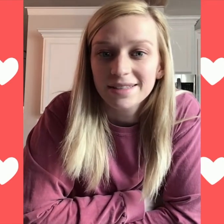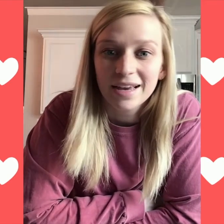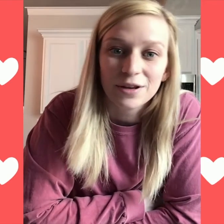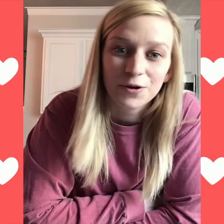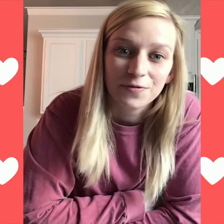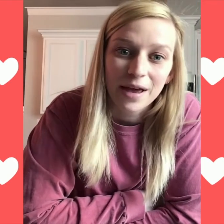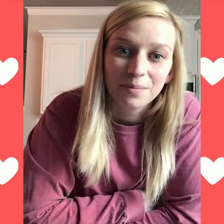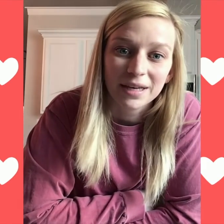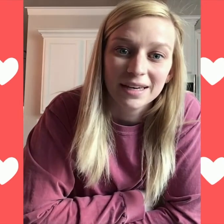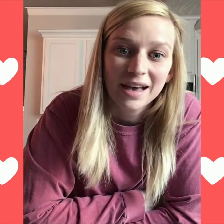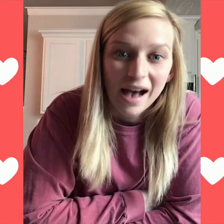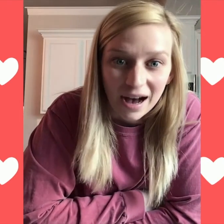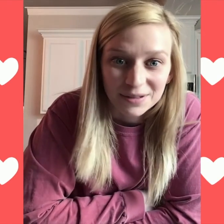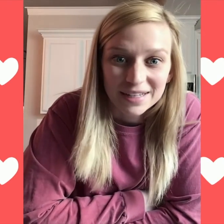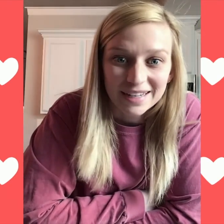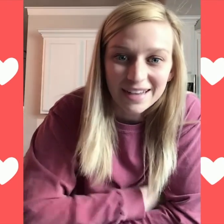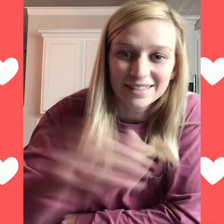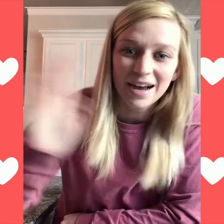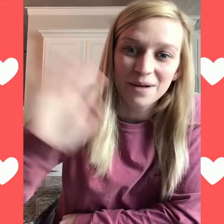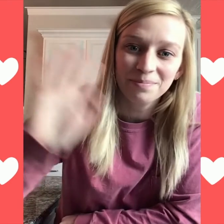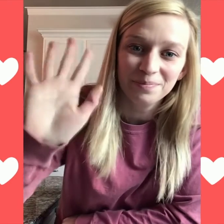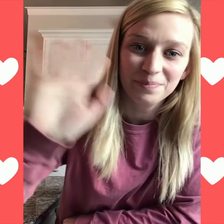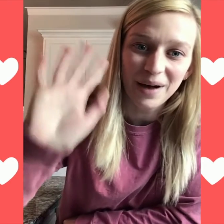and your family. I'll see you next time. Bye!